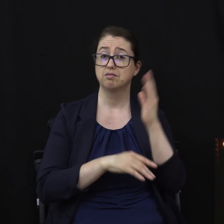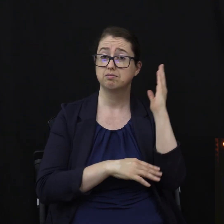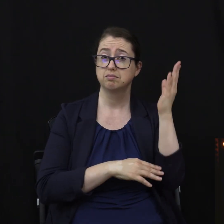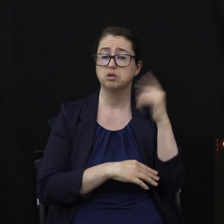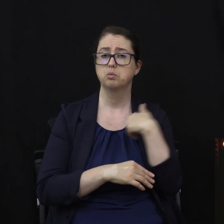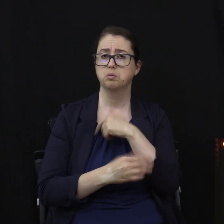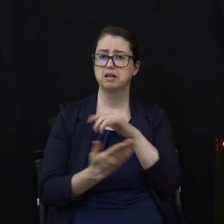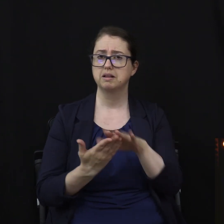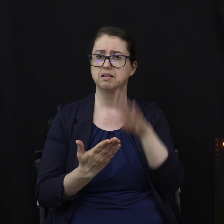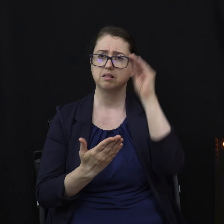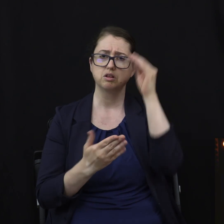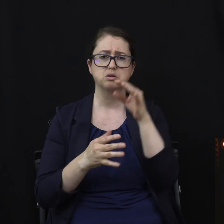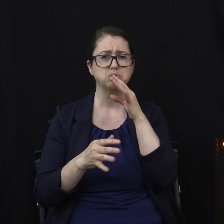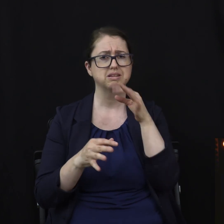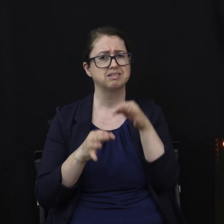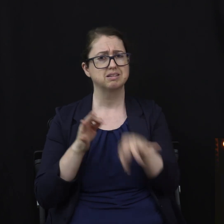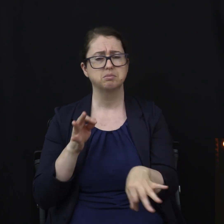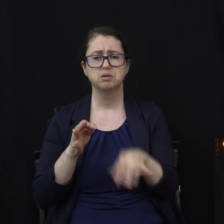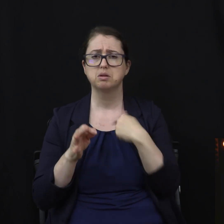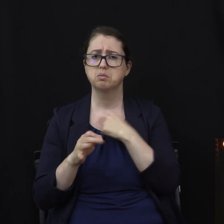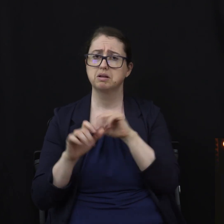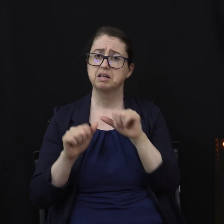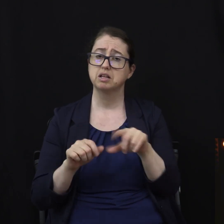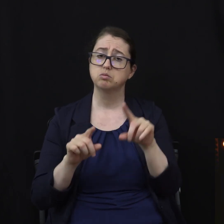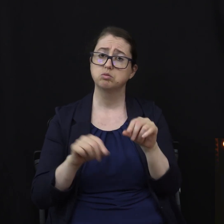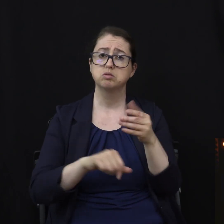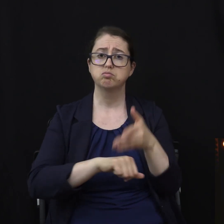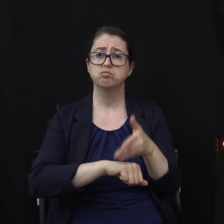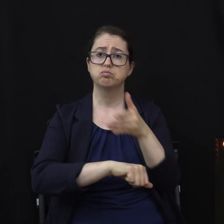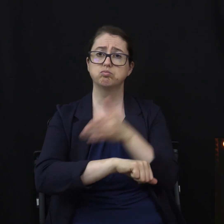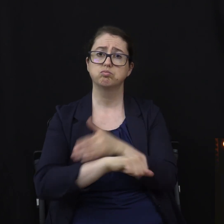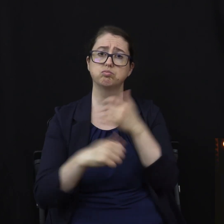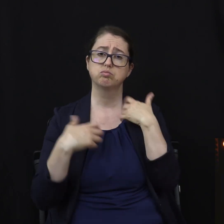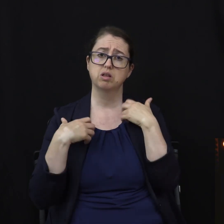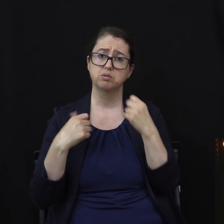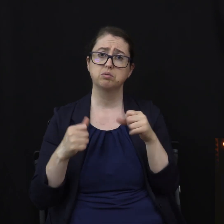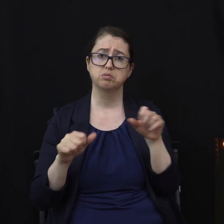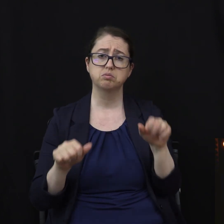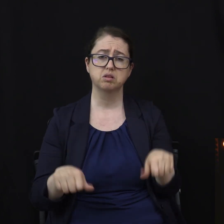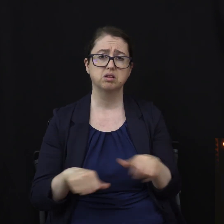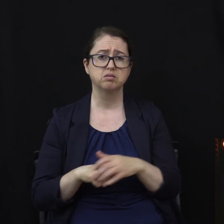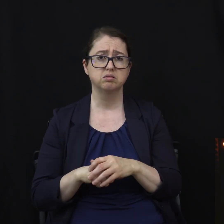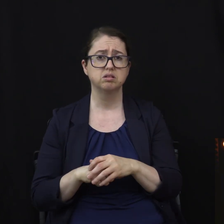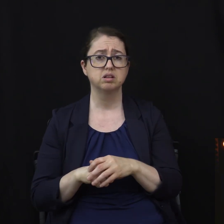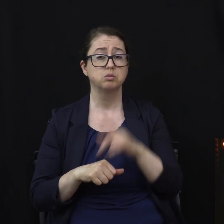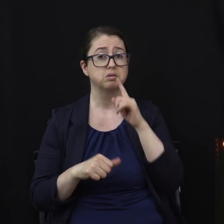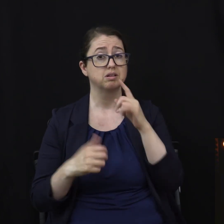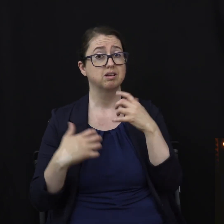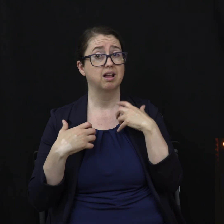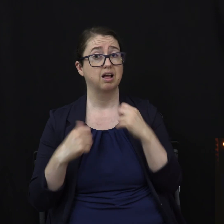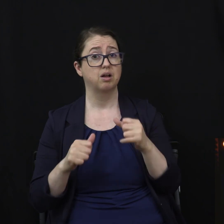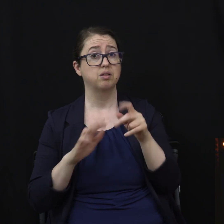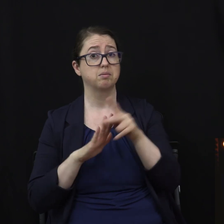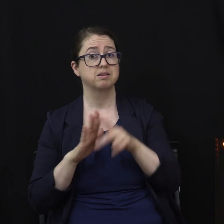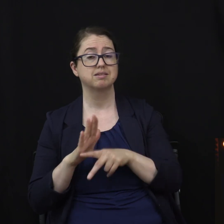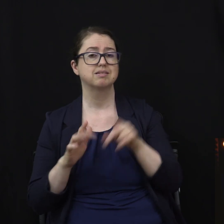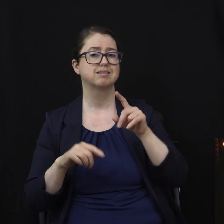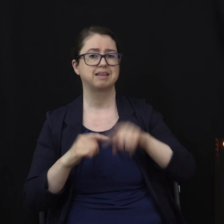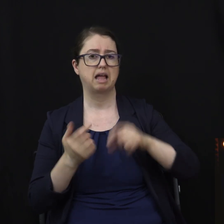simple things that we can do to improve our health. And these health principles cannot be patented and sold to make